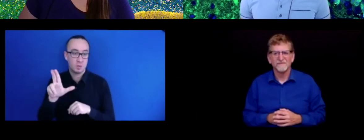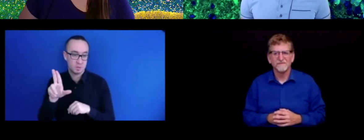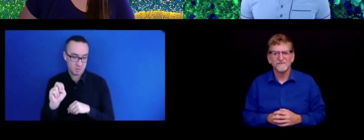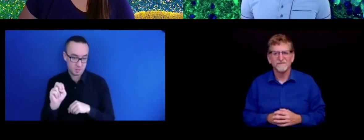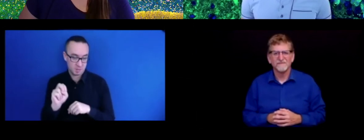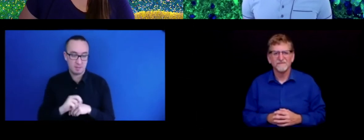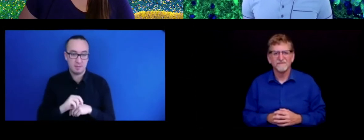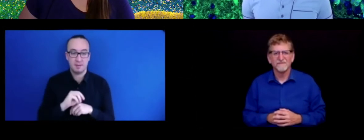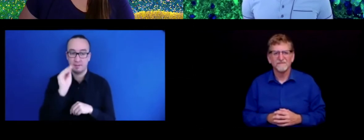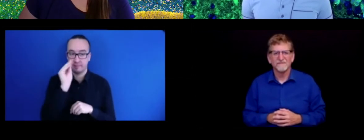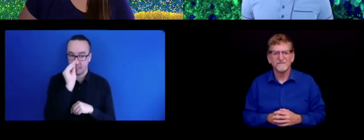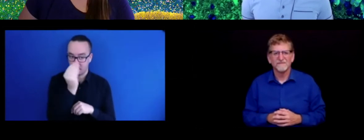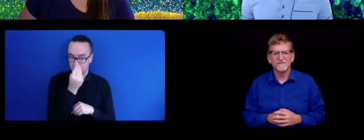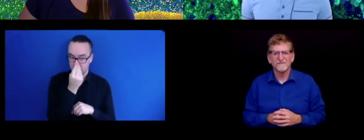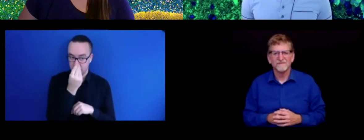Flower.